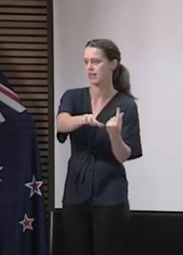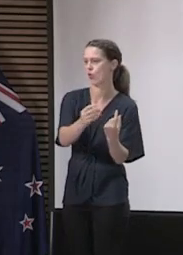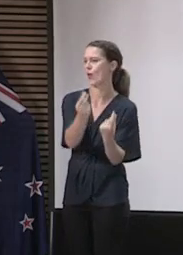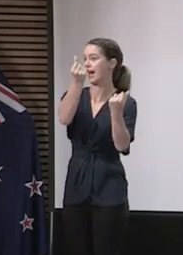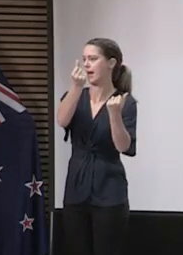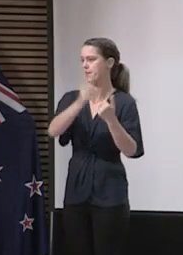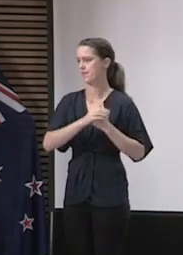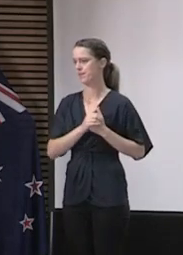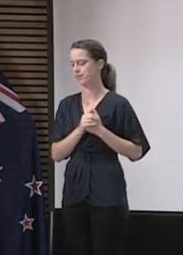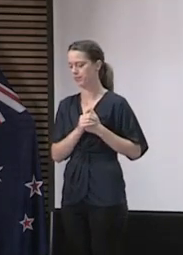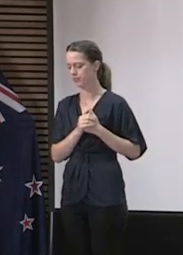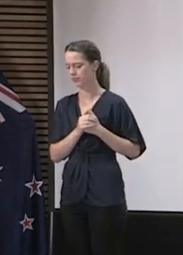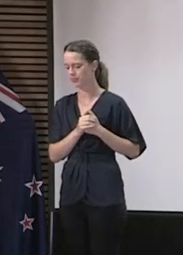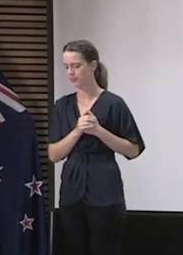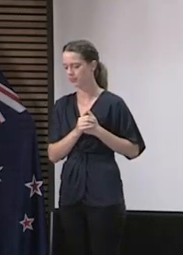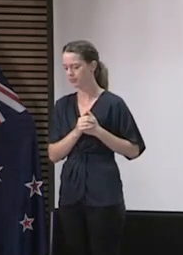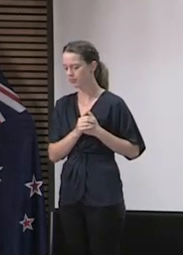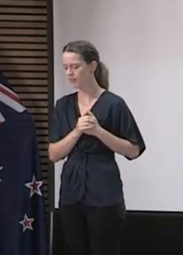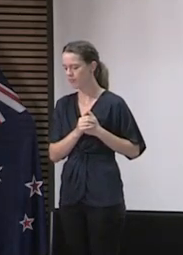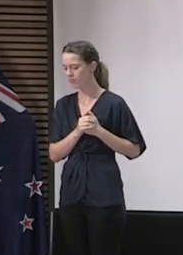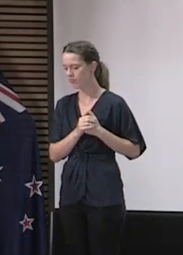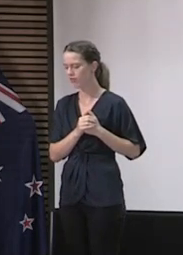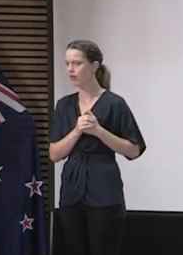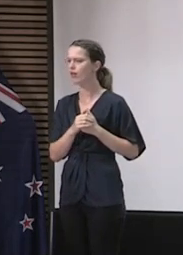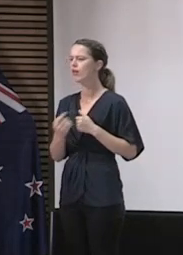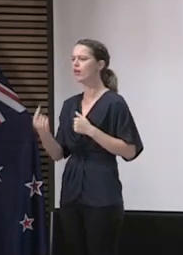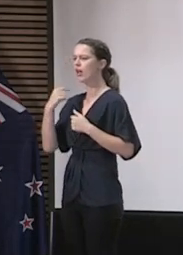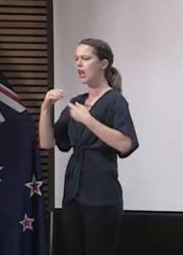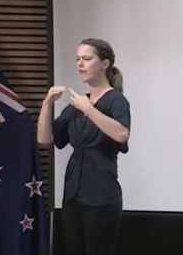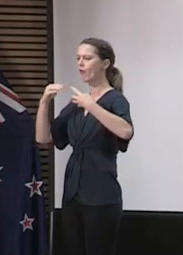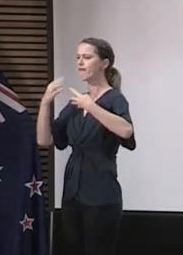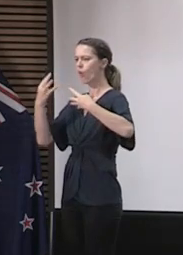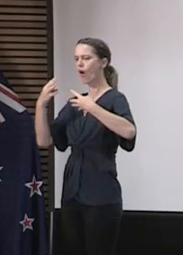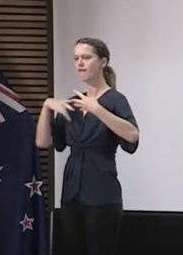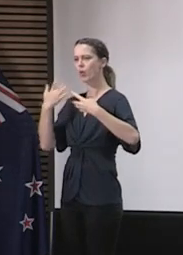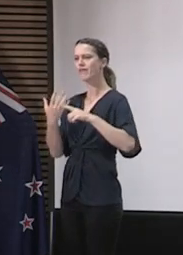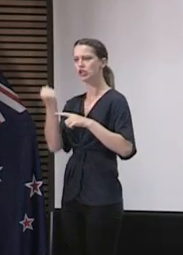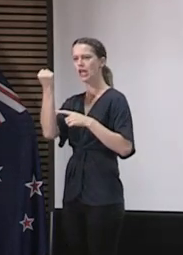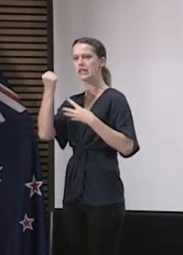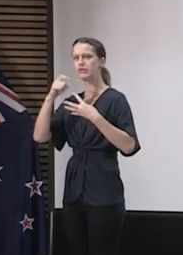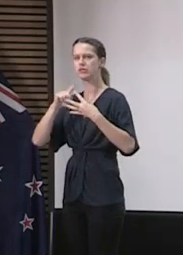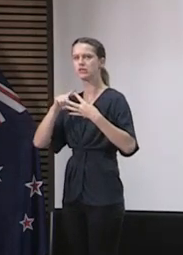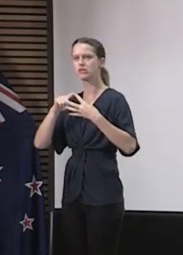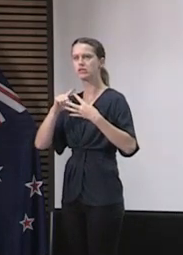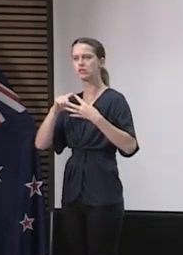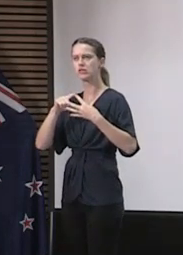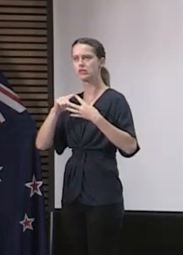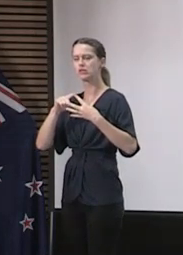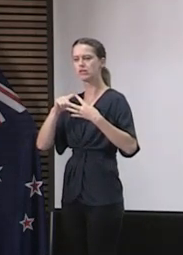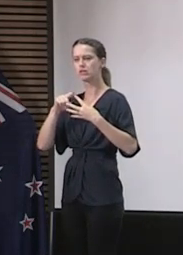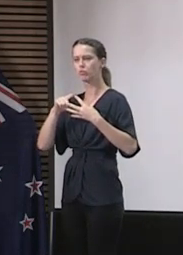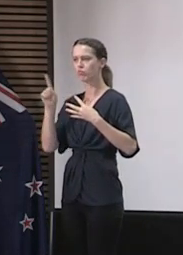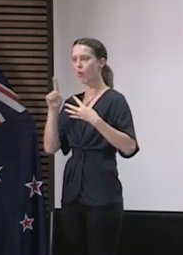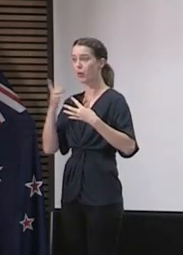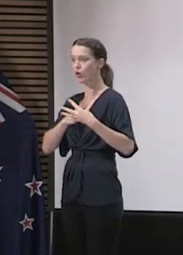up. And if you think about Alert Level 4, I would say we've achieved through Alert Level 4 the position we